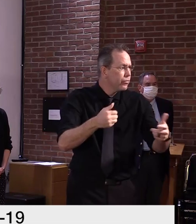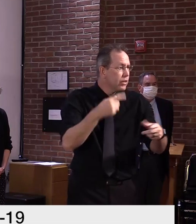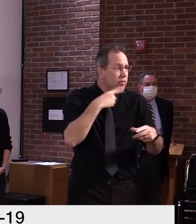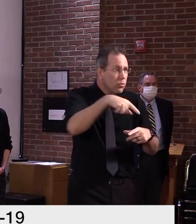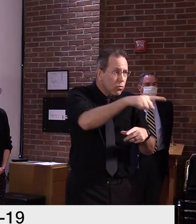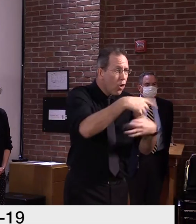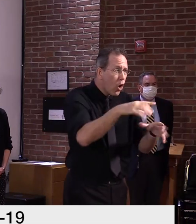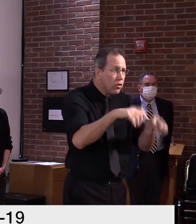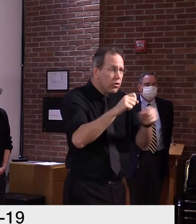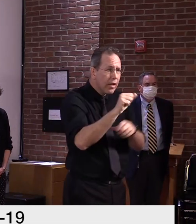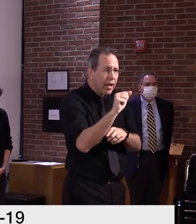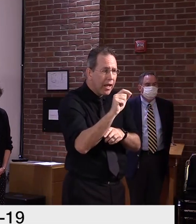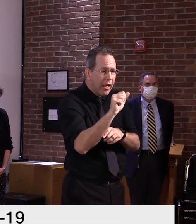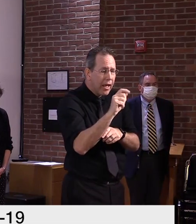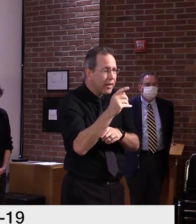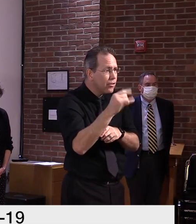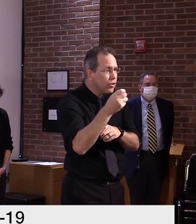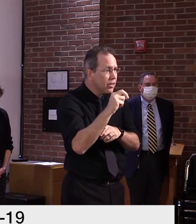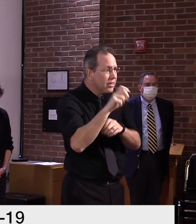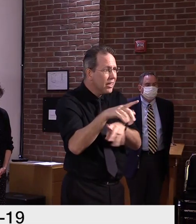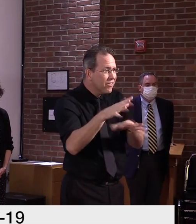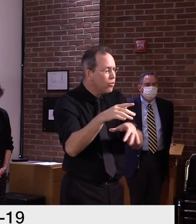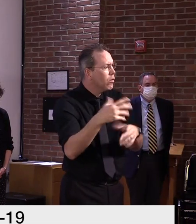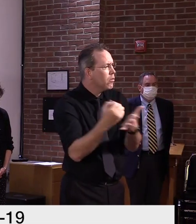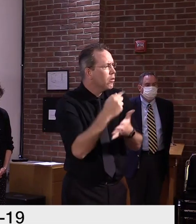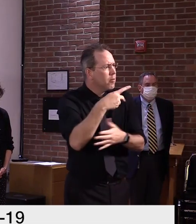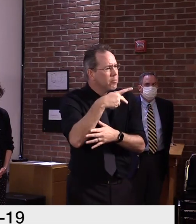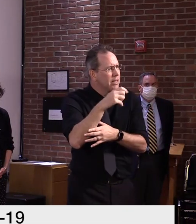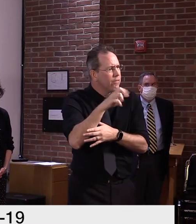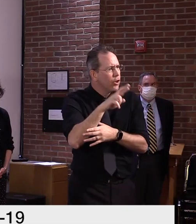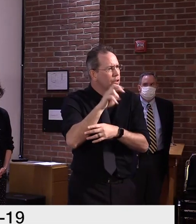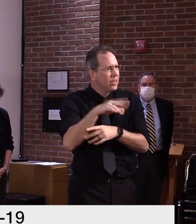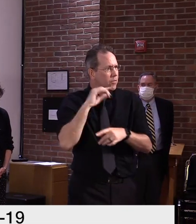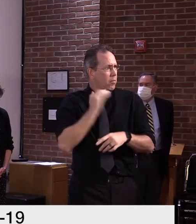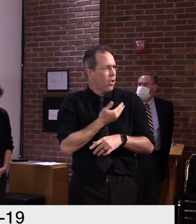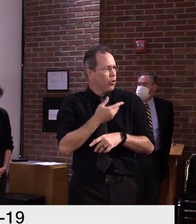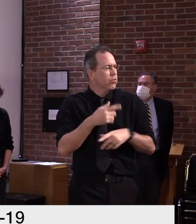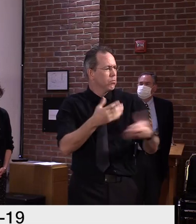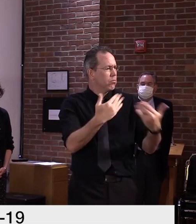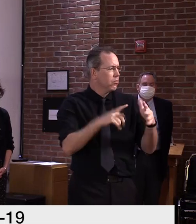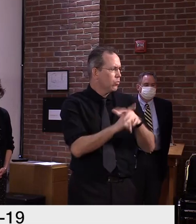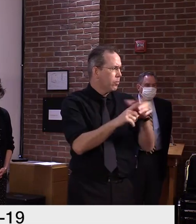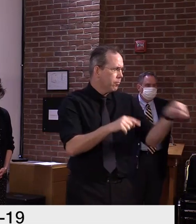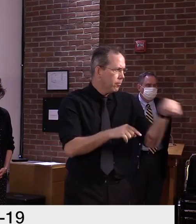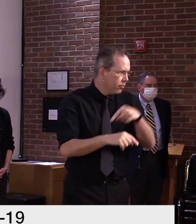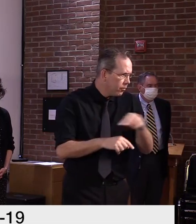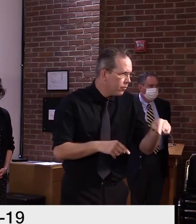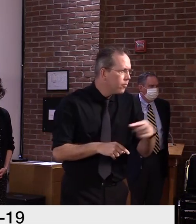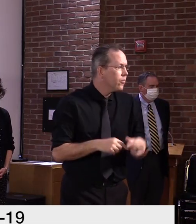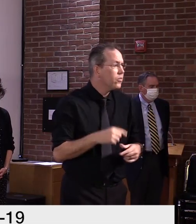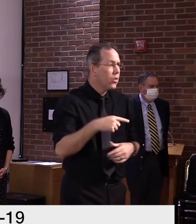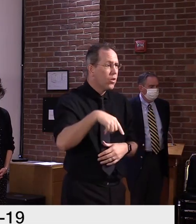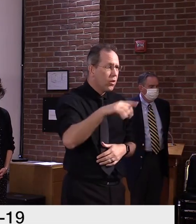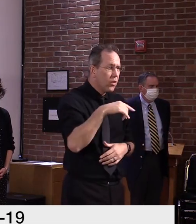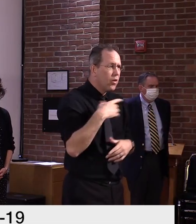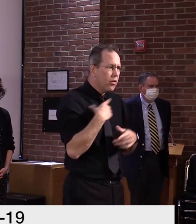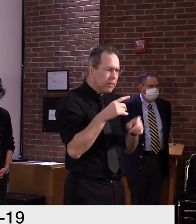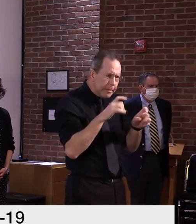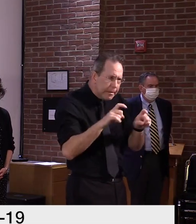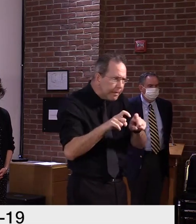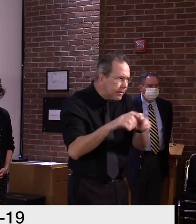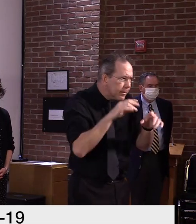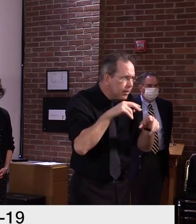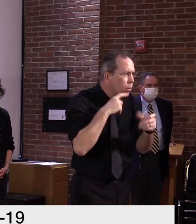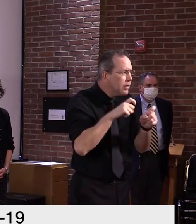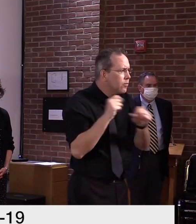that all 405 specimens analyzed from these initial test efforts in the community were negative.